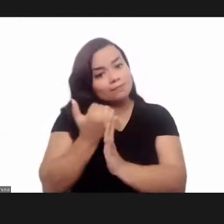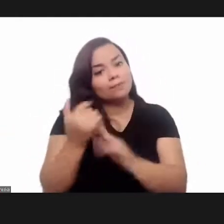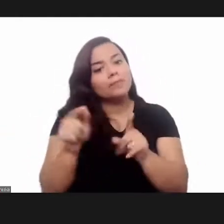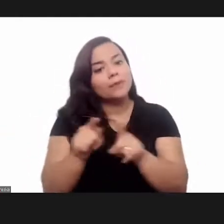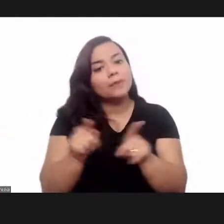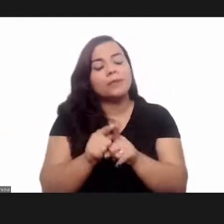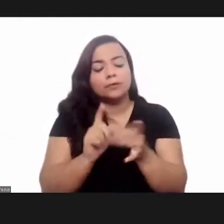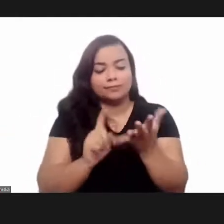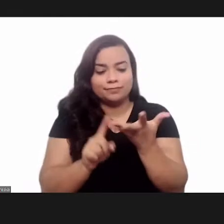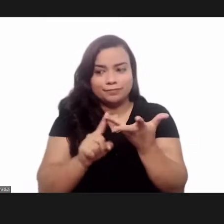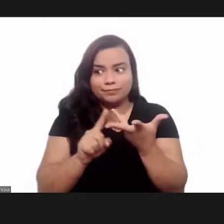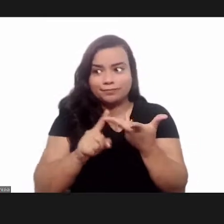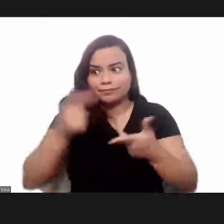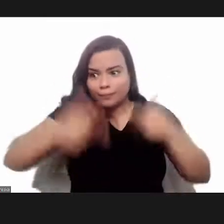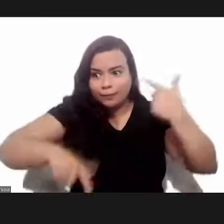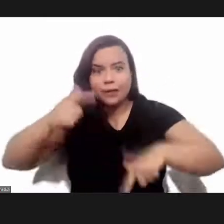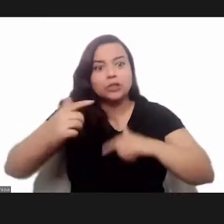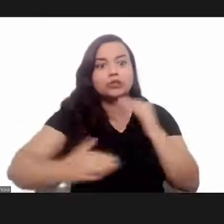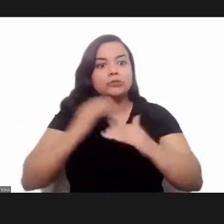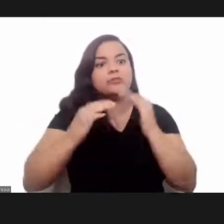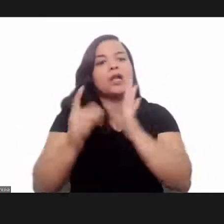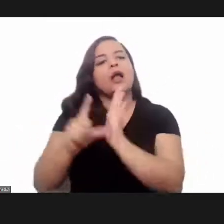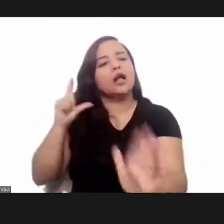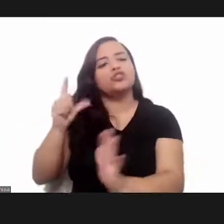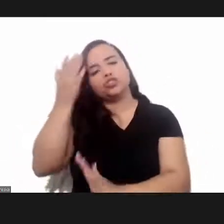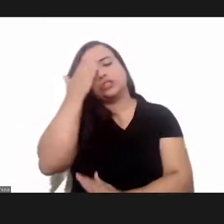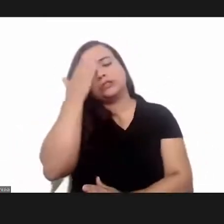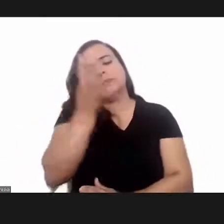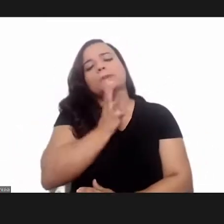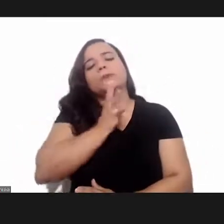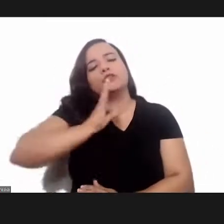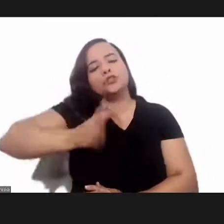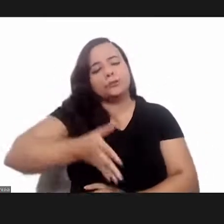like other biomarkers that have been developed previously